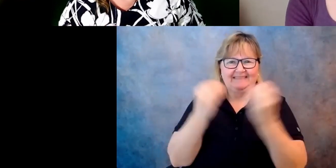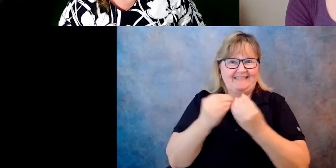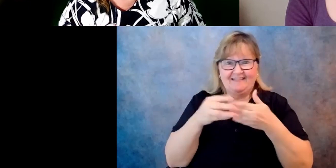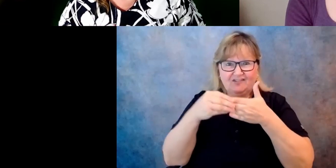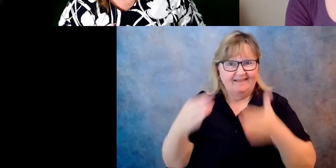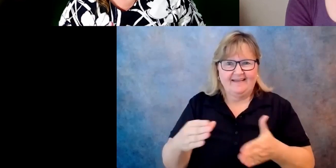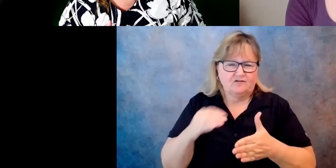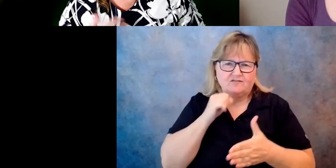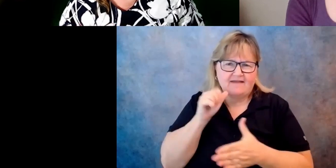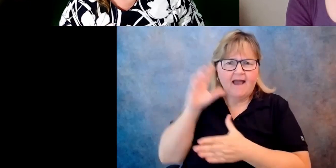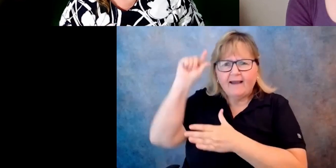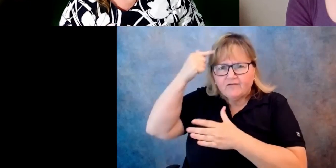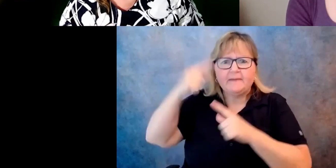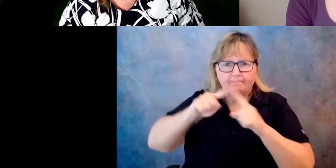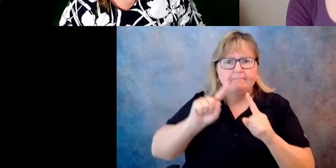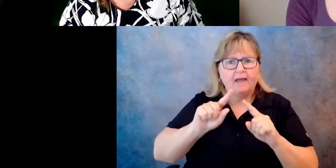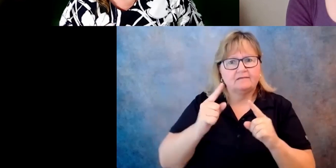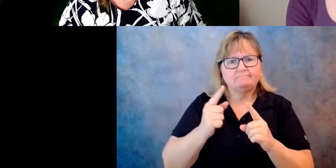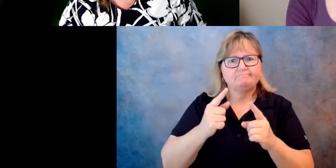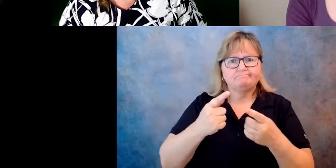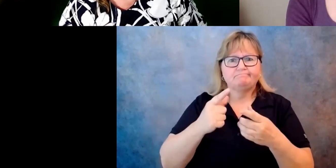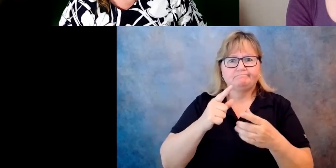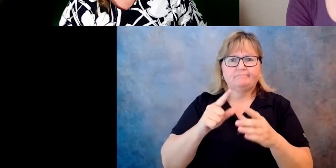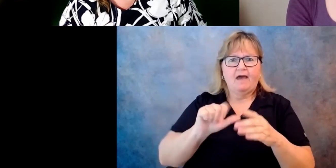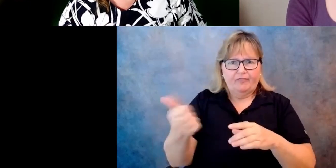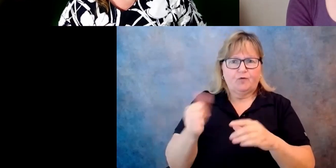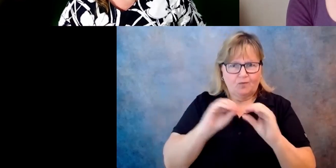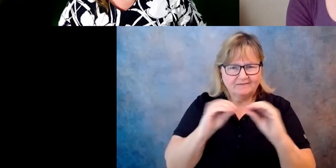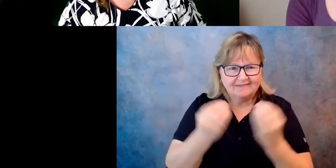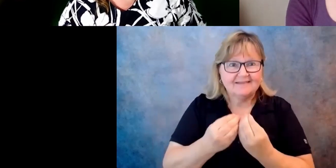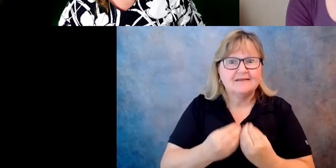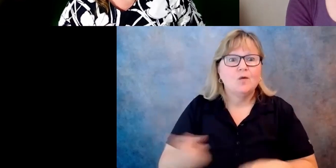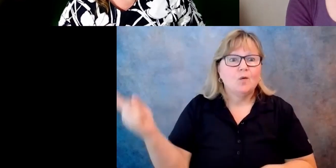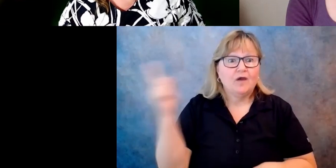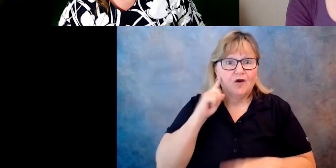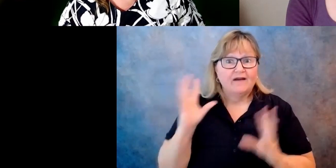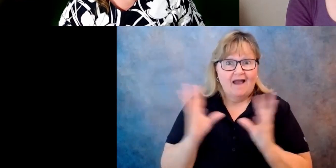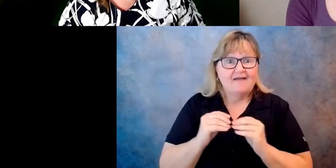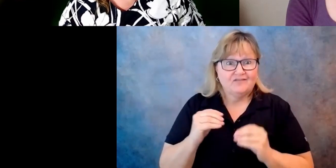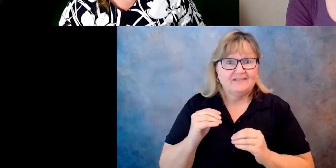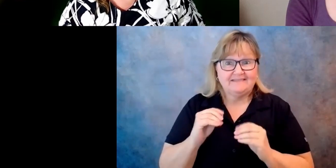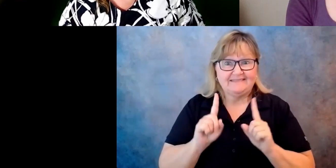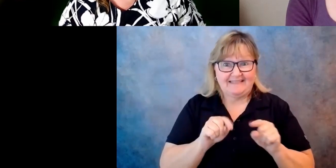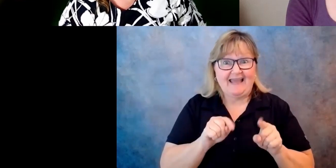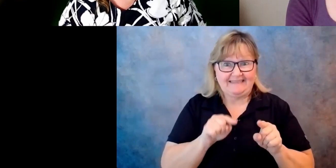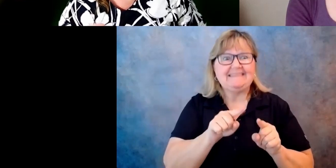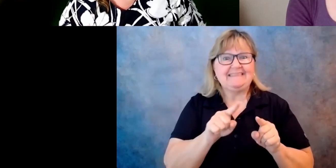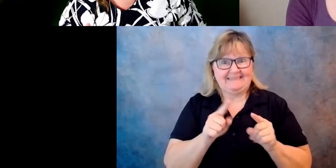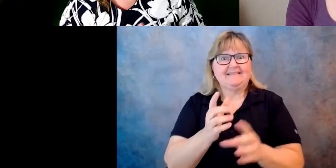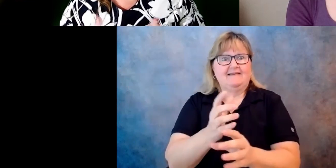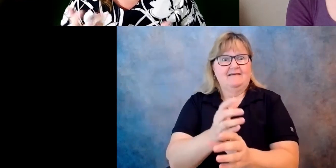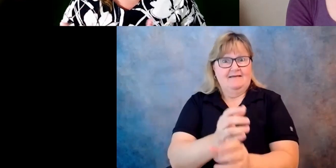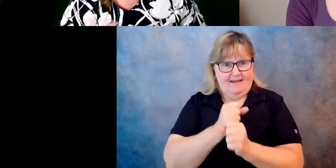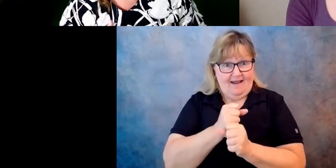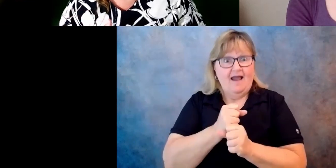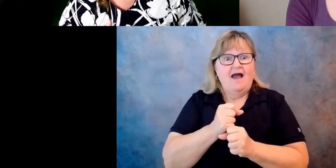the conference attendees that he was given approval by the Canadian government to go to the